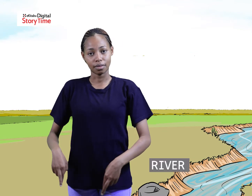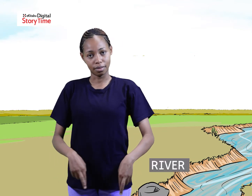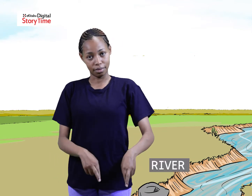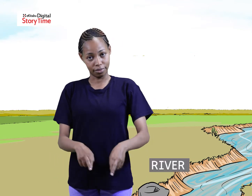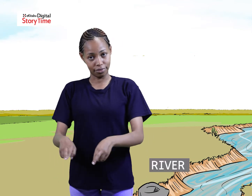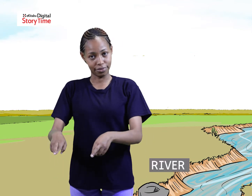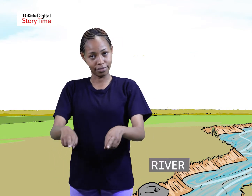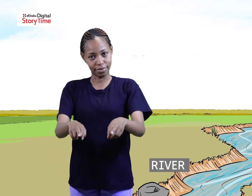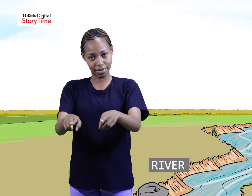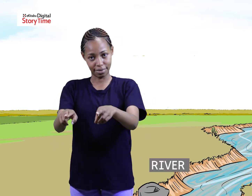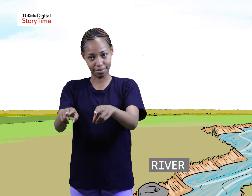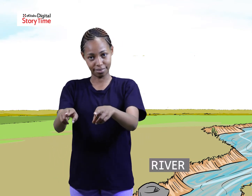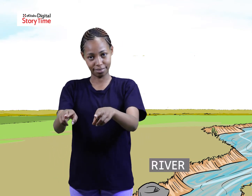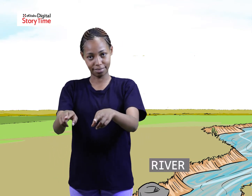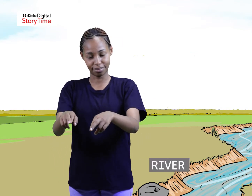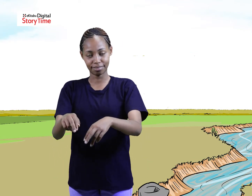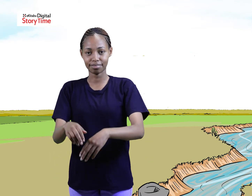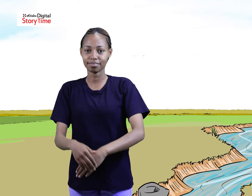River.